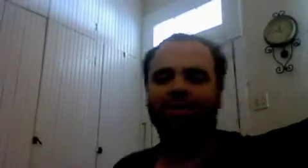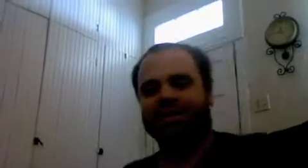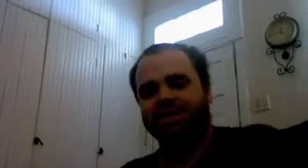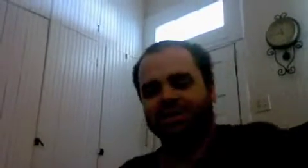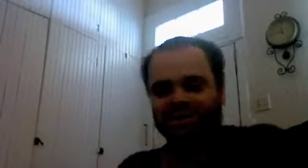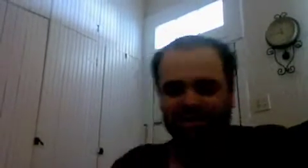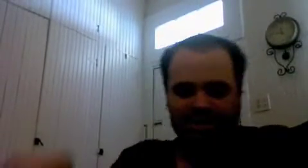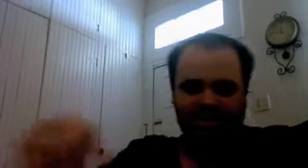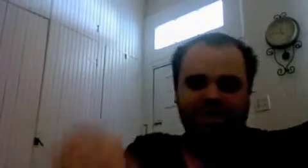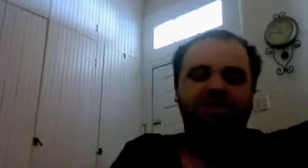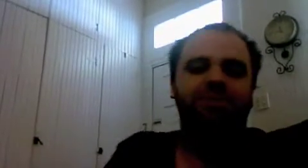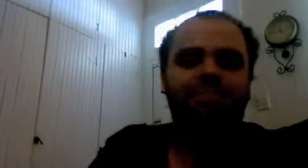his his system